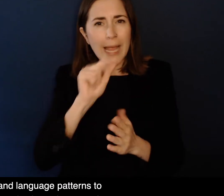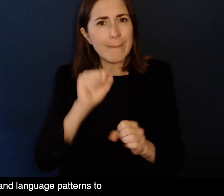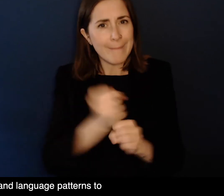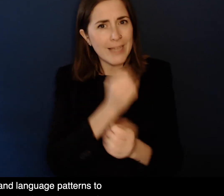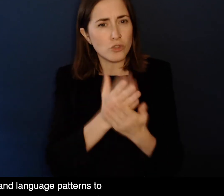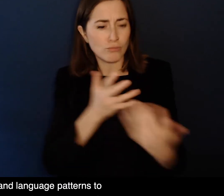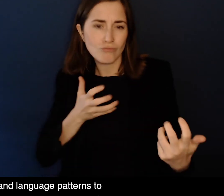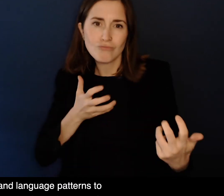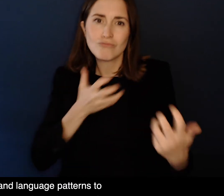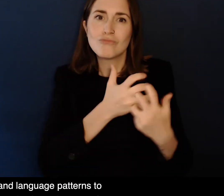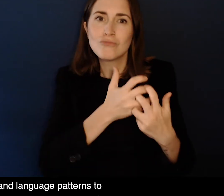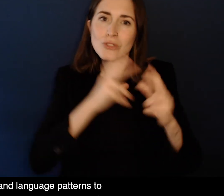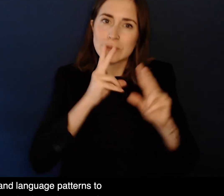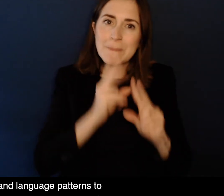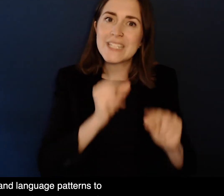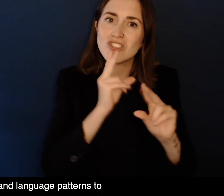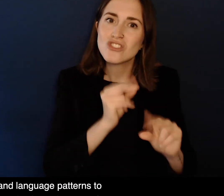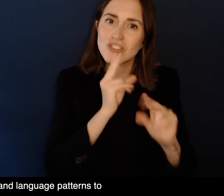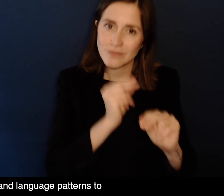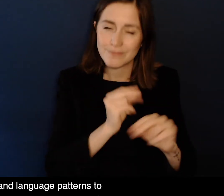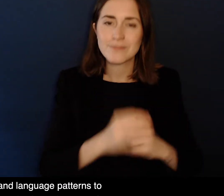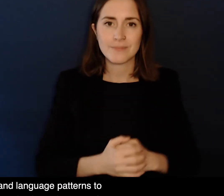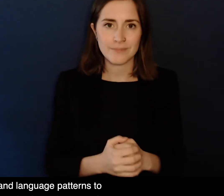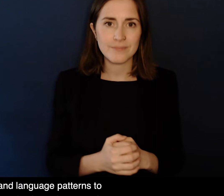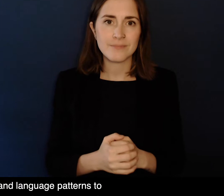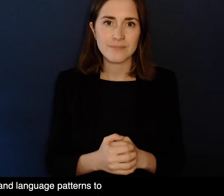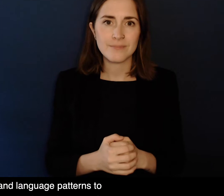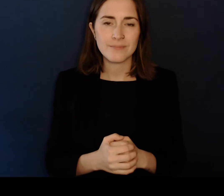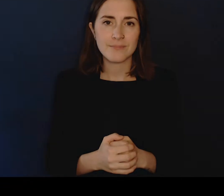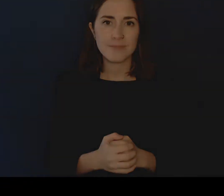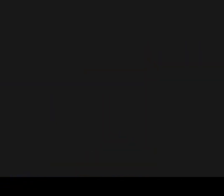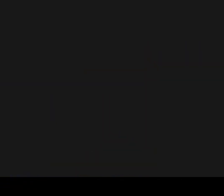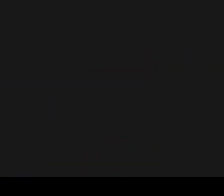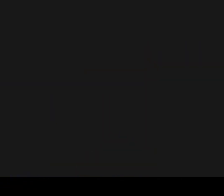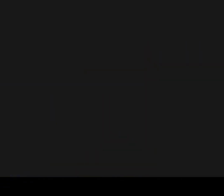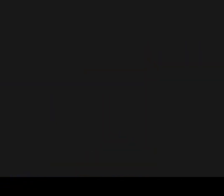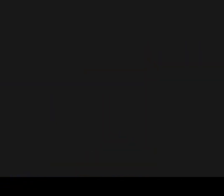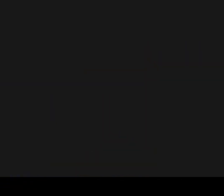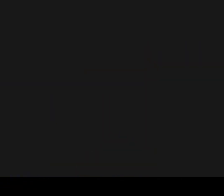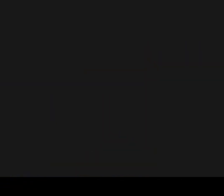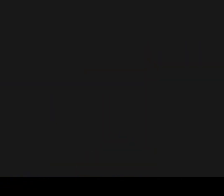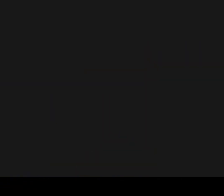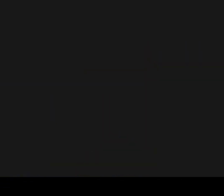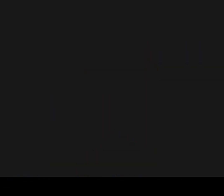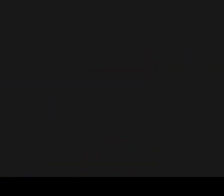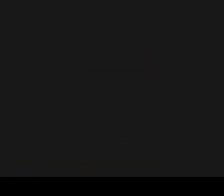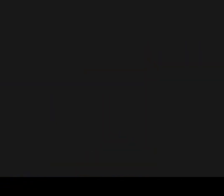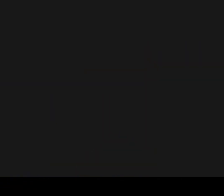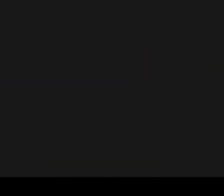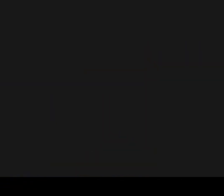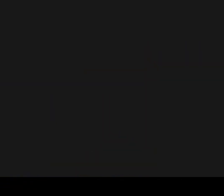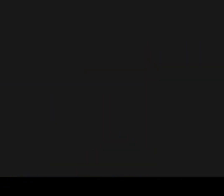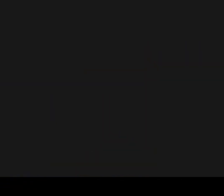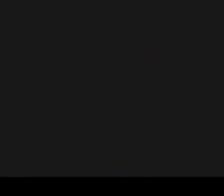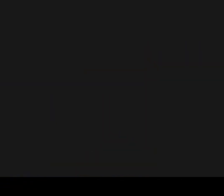speech and language patterns to optimise communication using speech. The woman fades off screen and the title, Speech, appears on